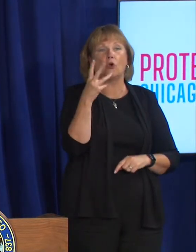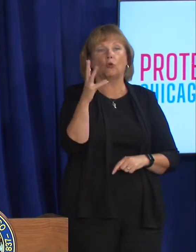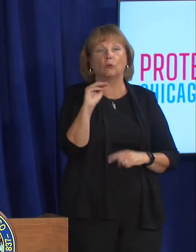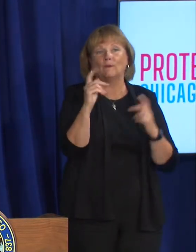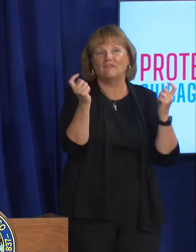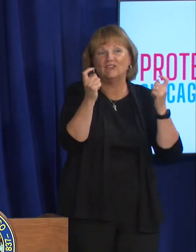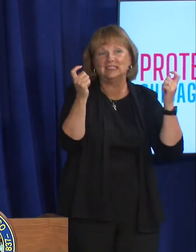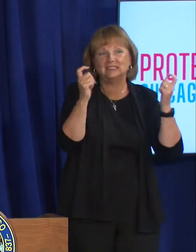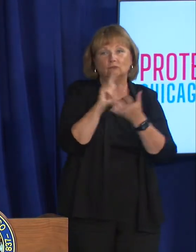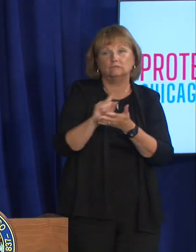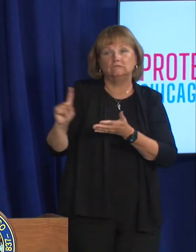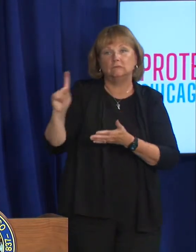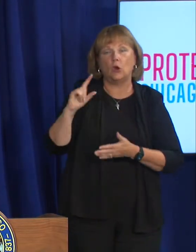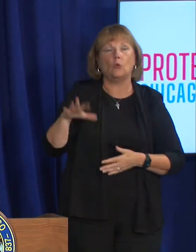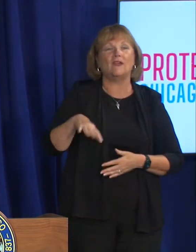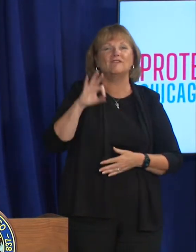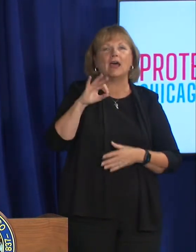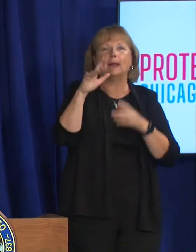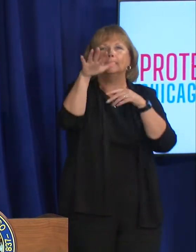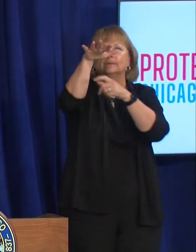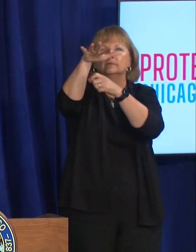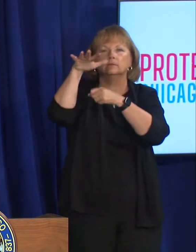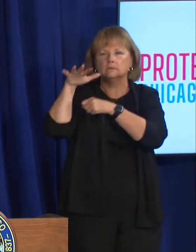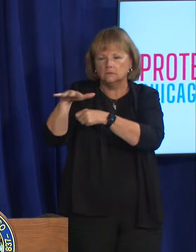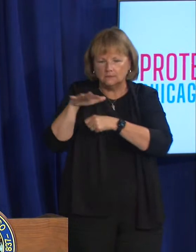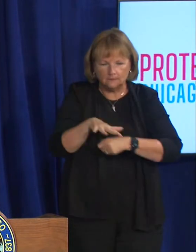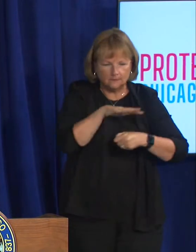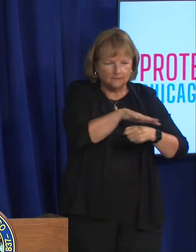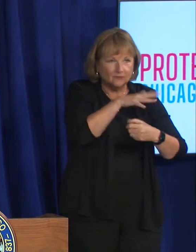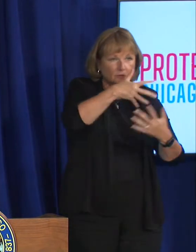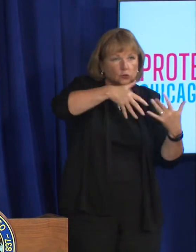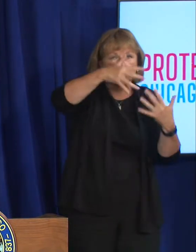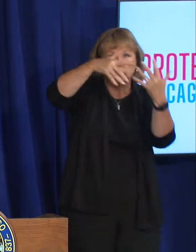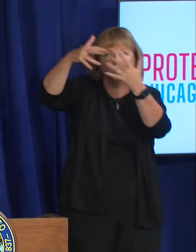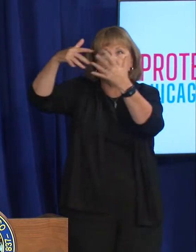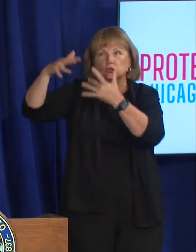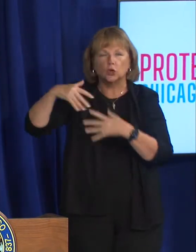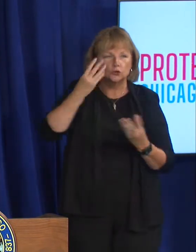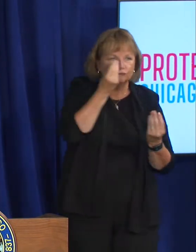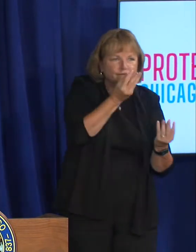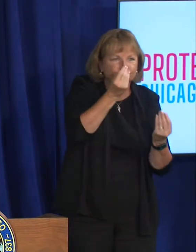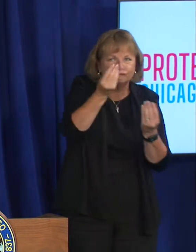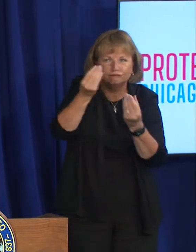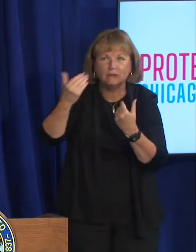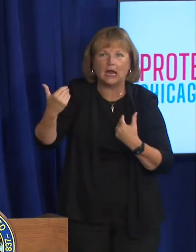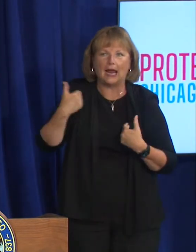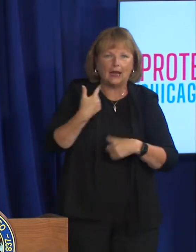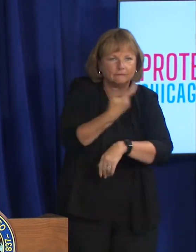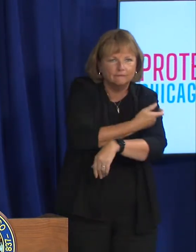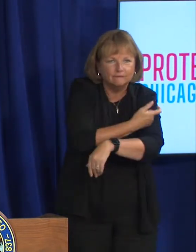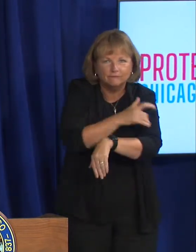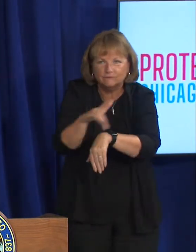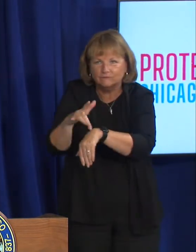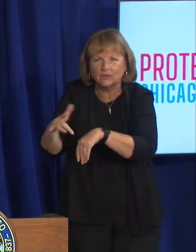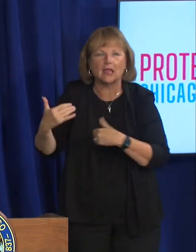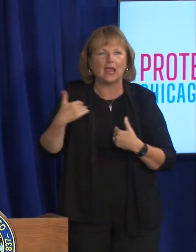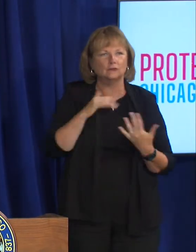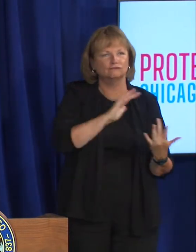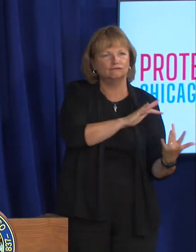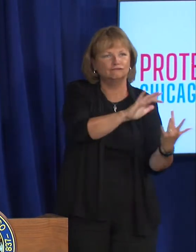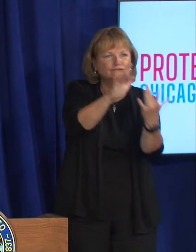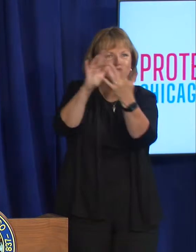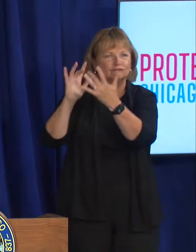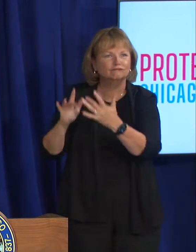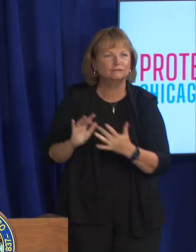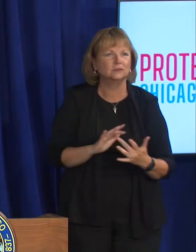venues uh north and south to make uh both information and vaccination available and then we've been uh careful to